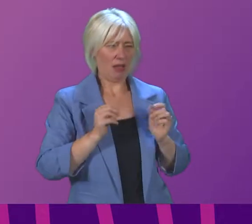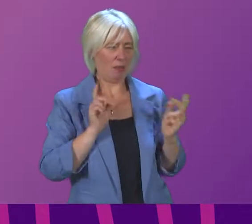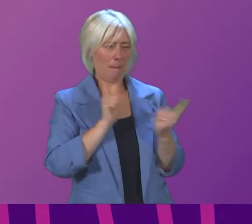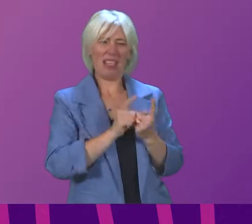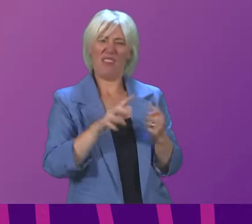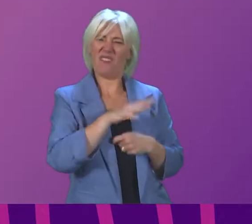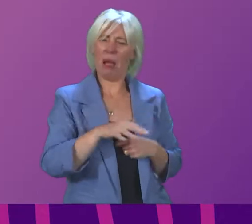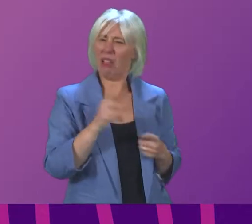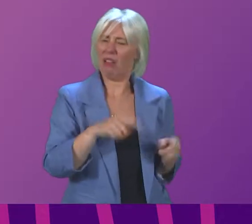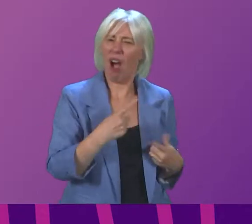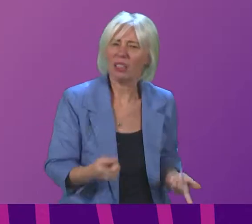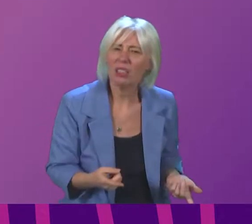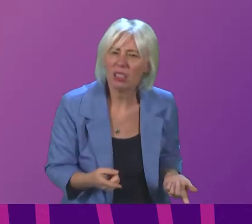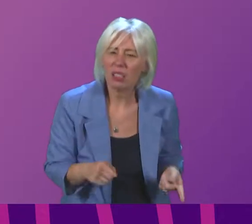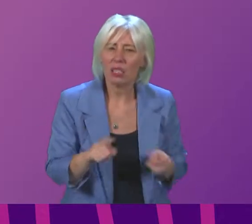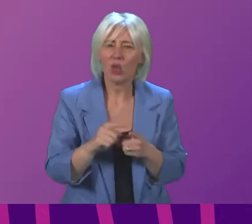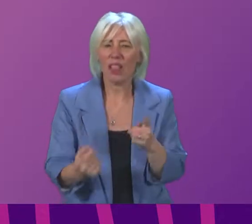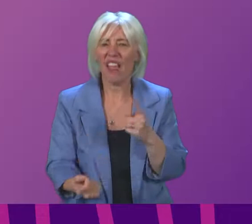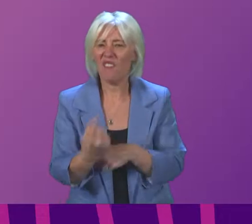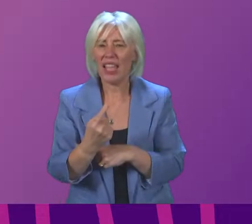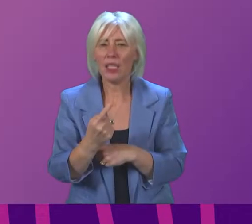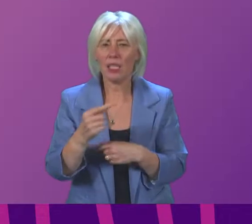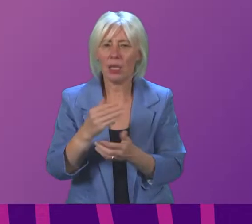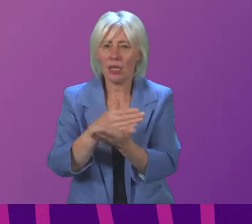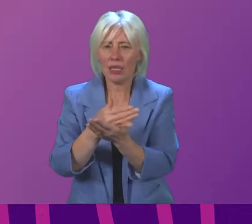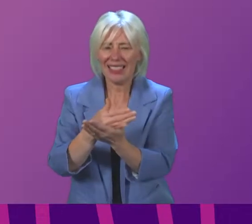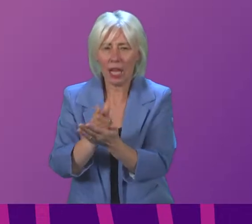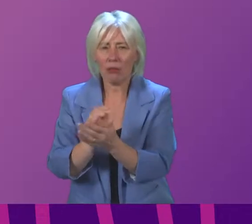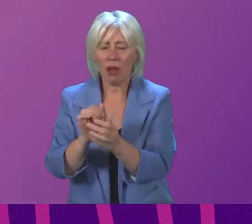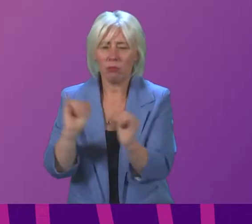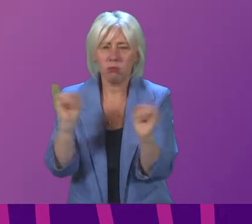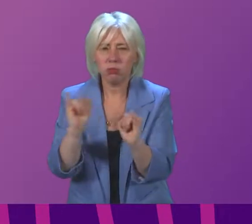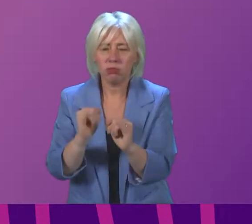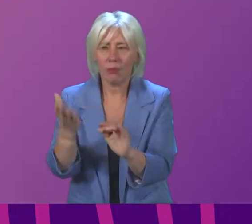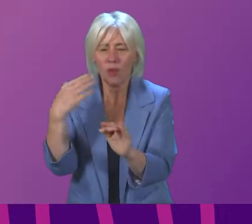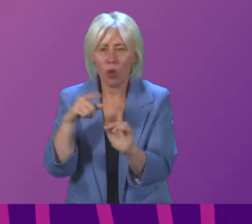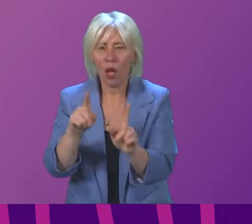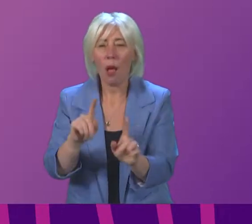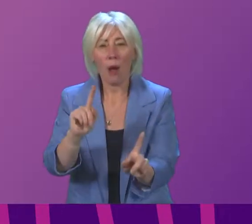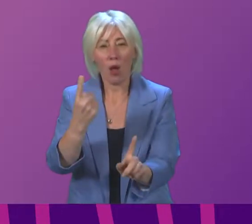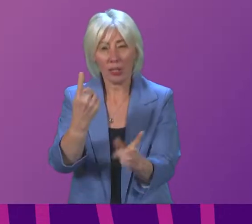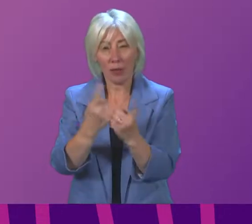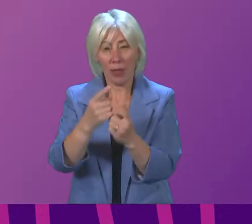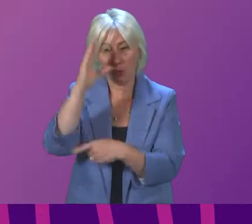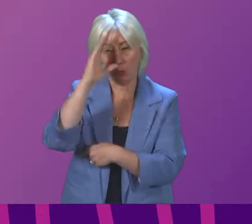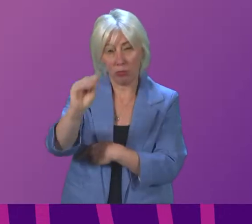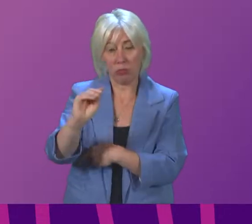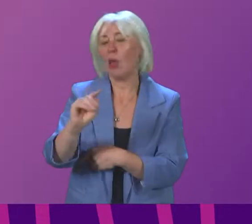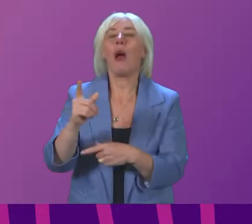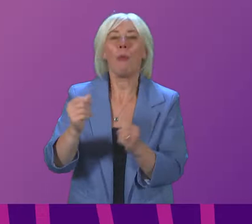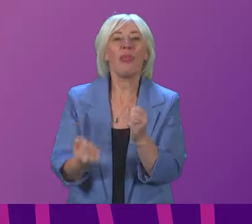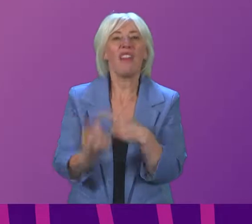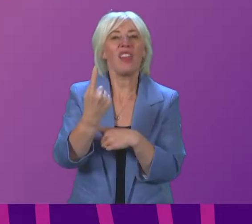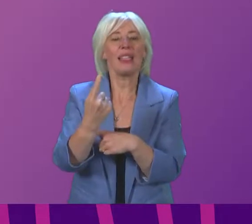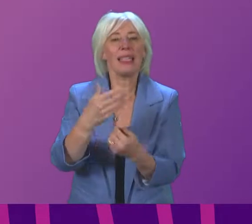event sector rocked and events cancelled. I want to bring a particular situation to the First Minister's attention. It concerns the event sector